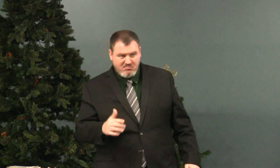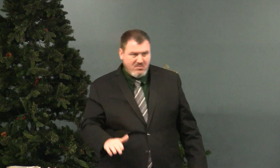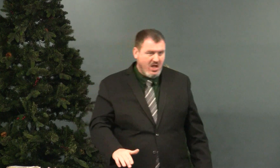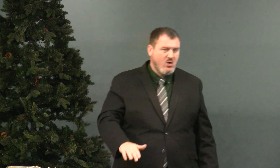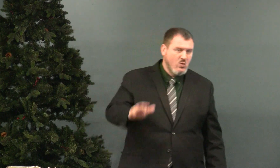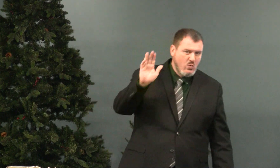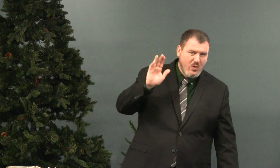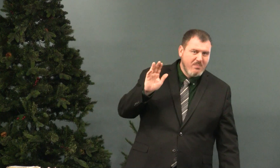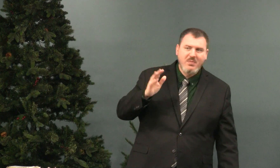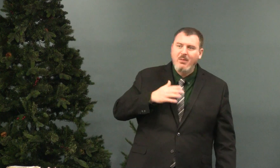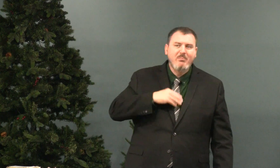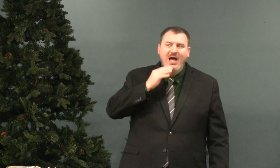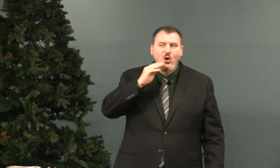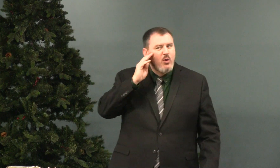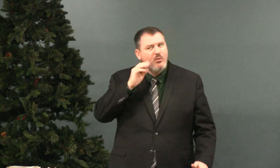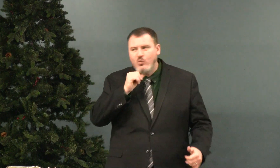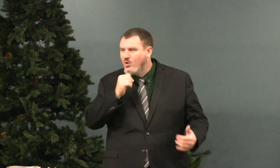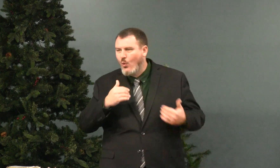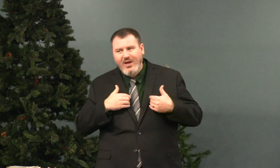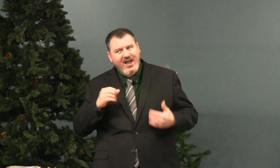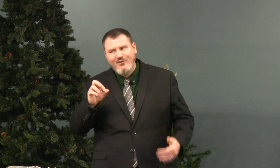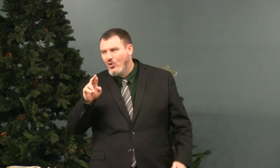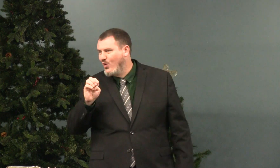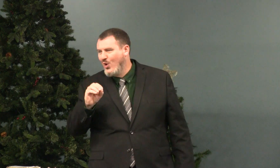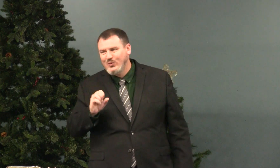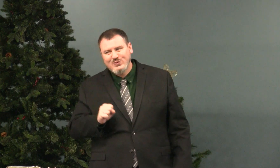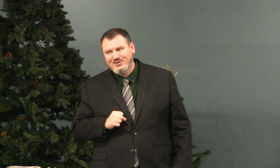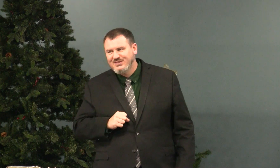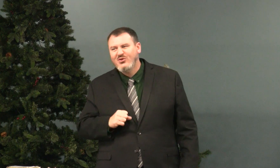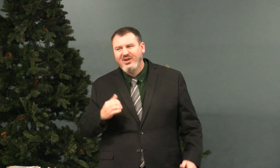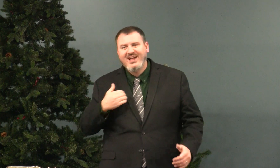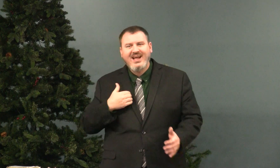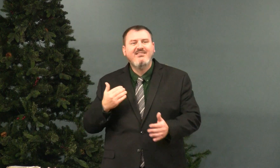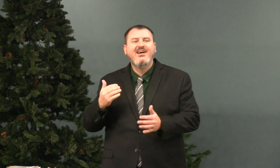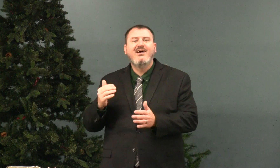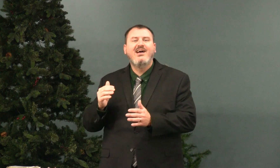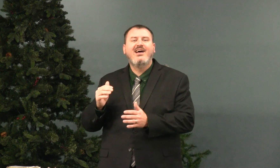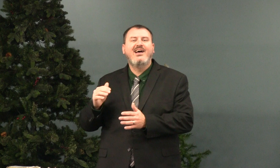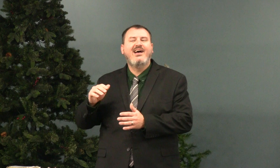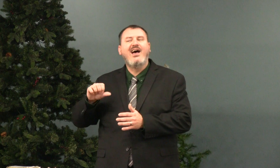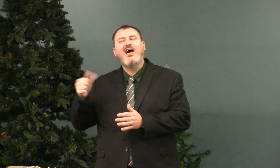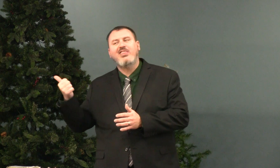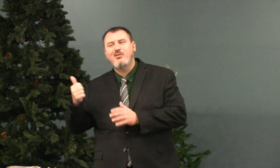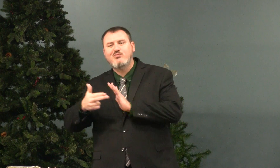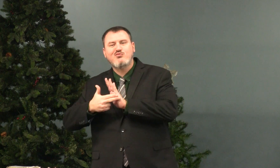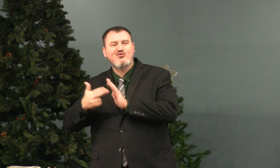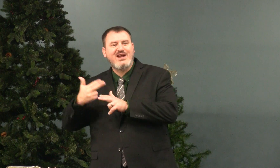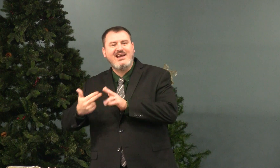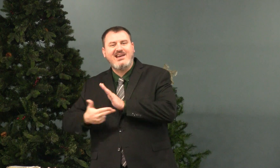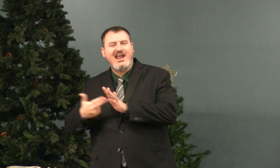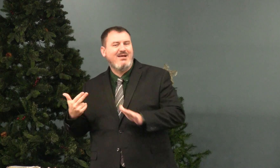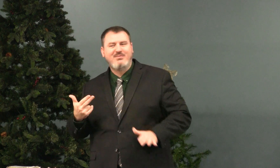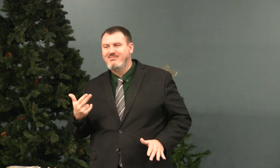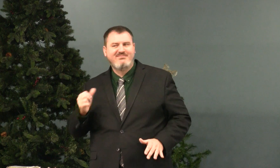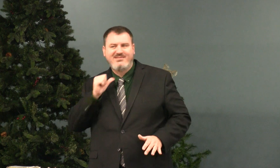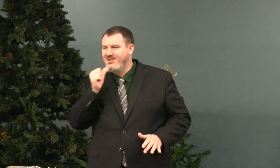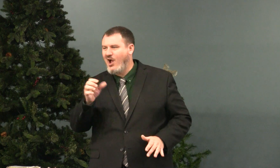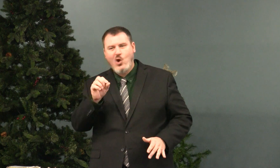Oreos. Now, when I was growing up, we never had Oreos at home. We had some other brand of cookies.